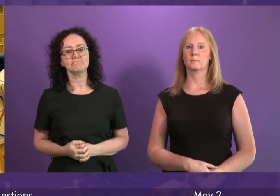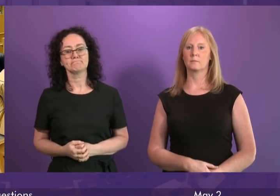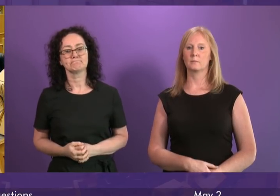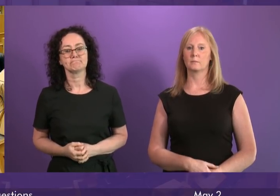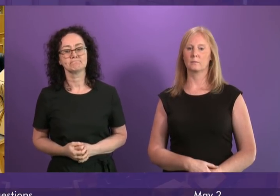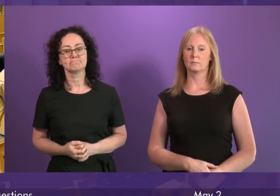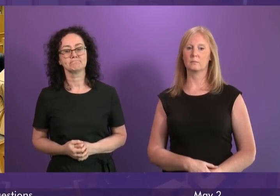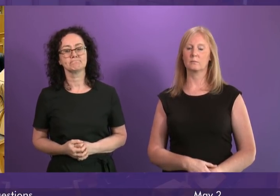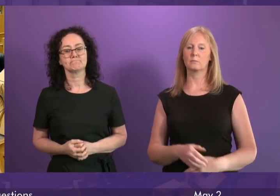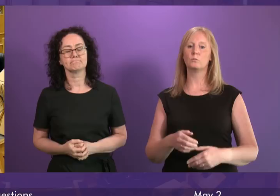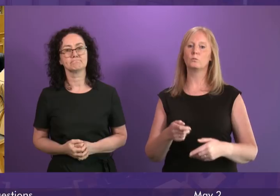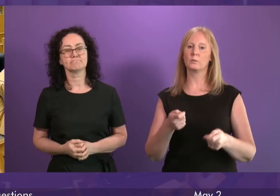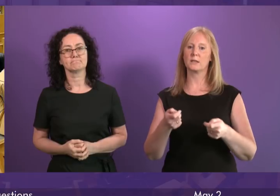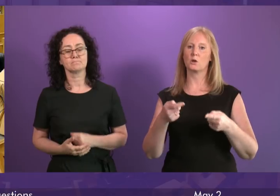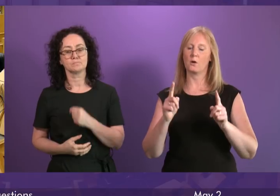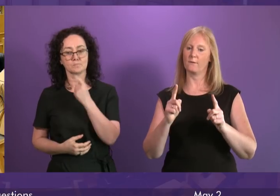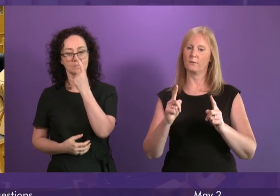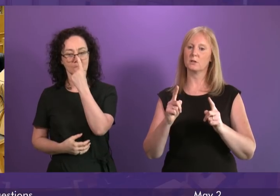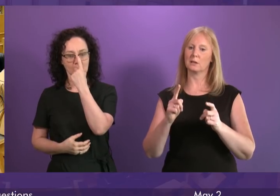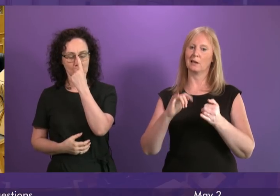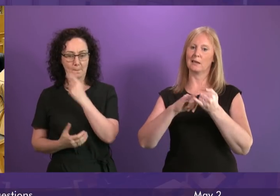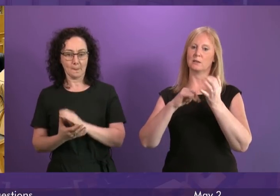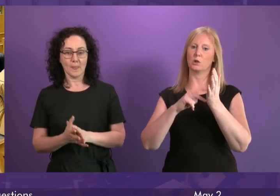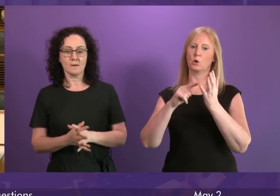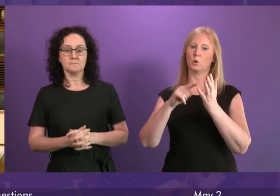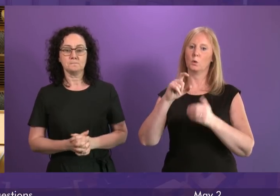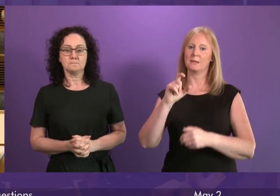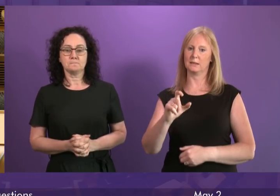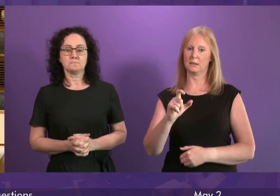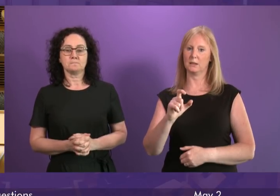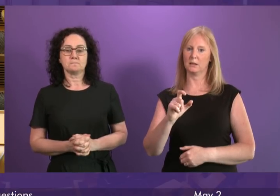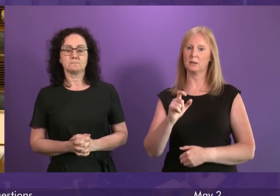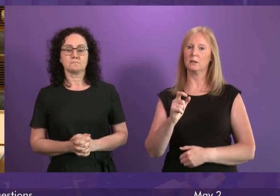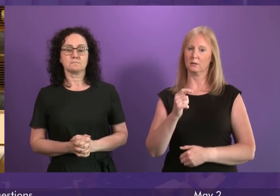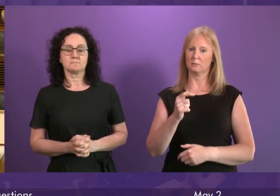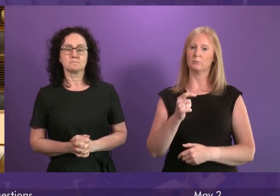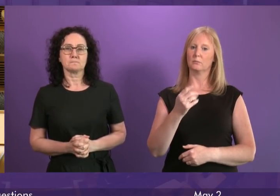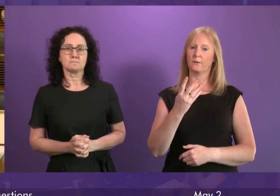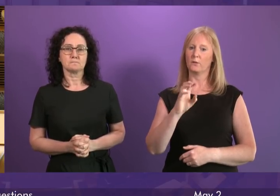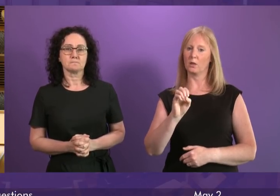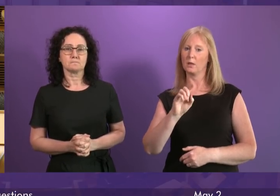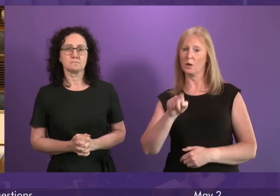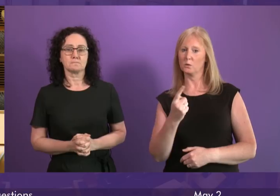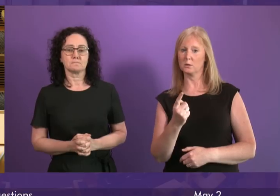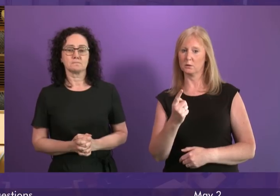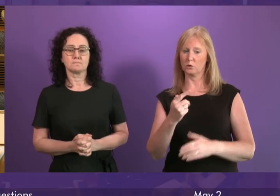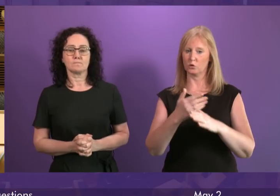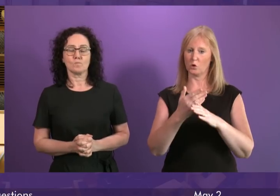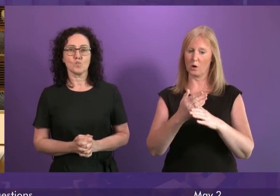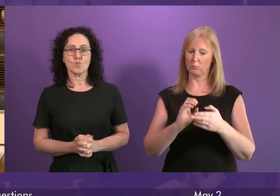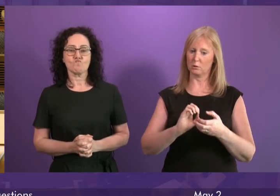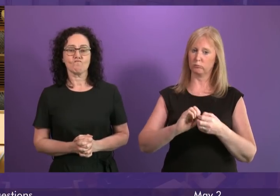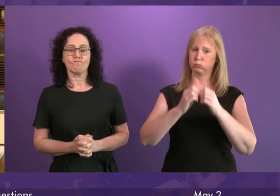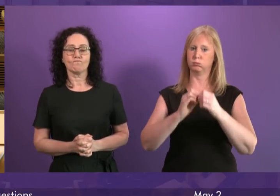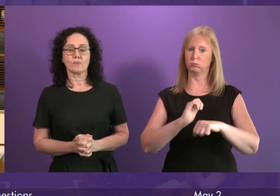Presiding officer, according to the Scottish TUC, only 46,000 jobs have been created in the sector where the government promised